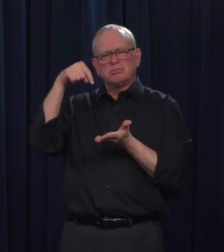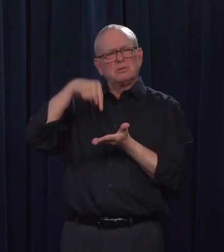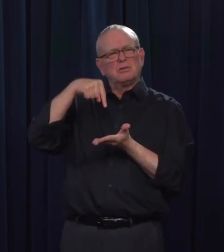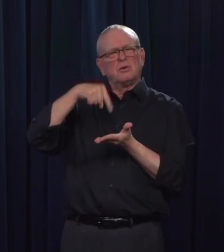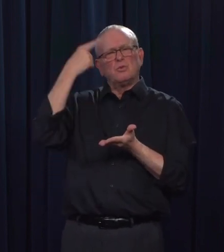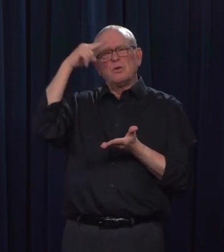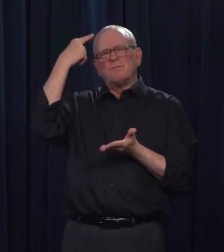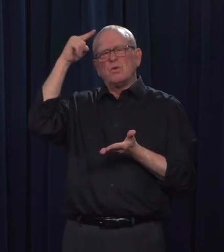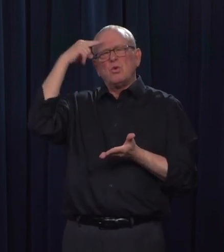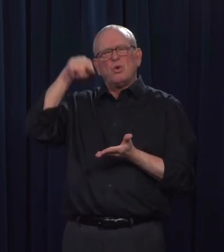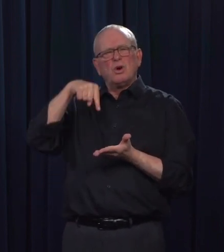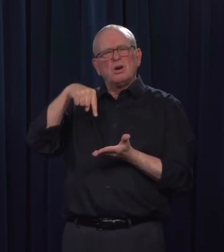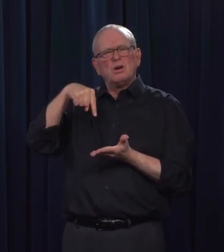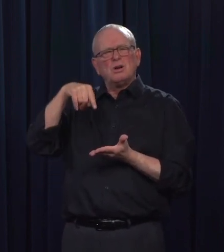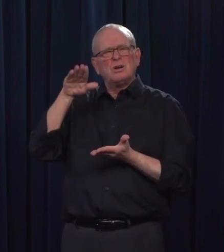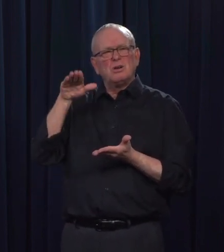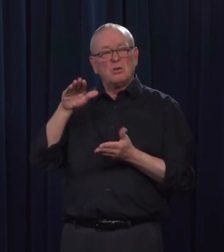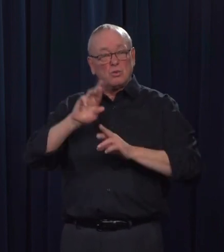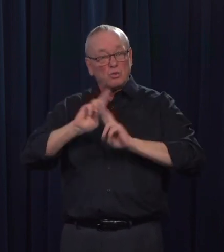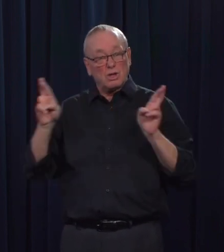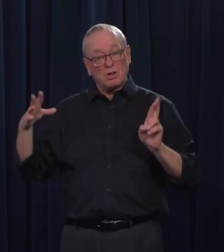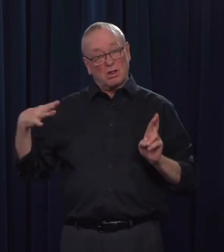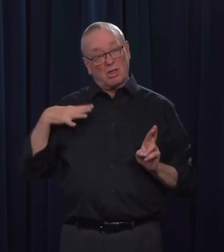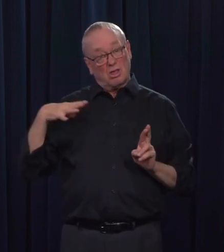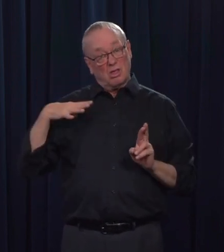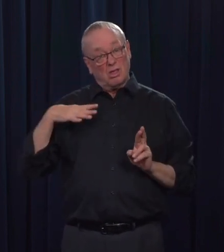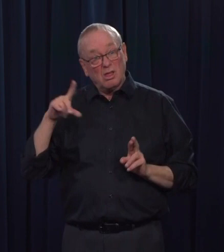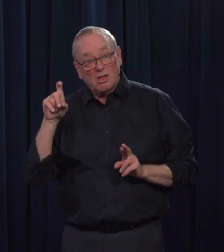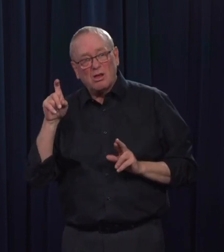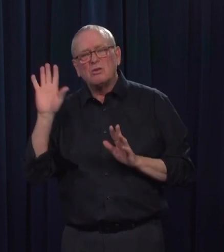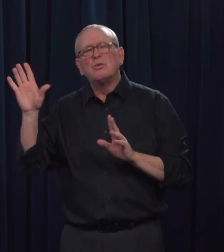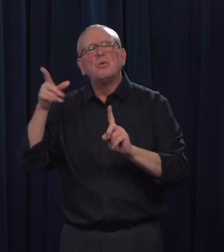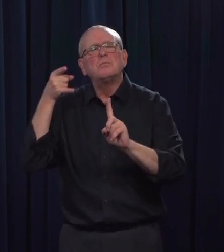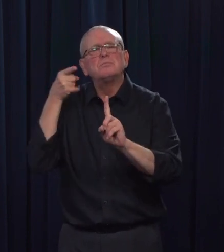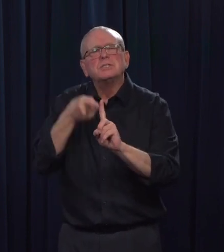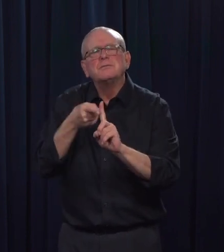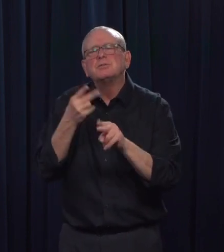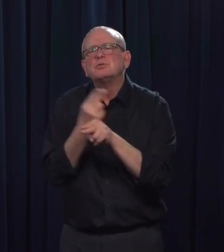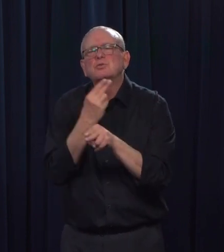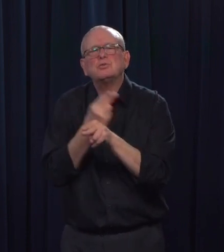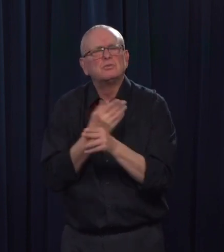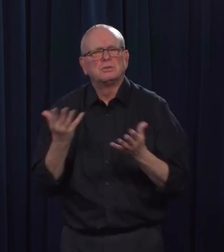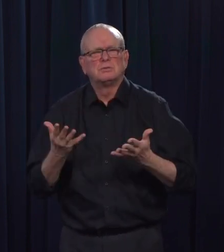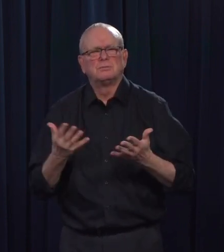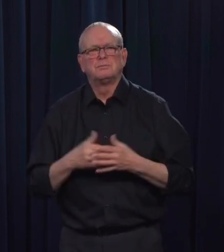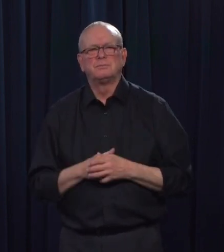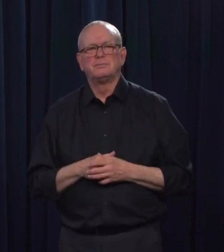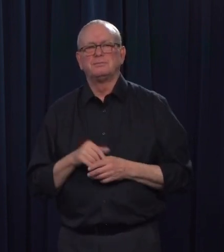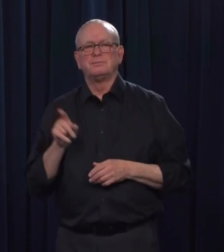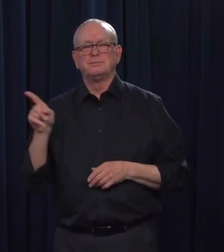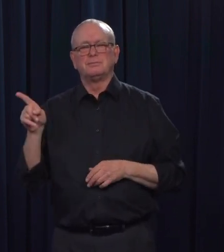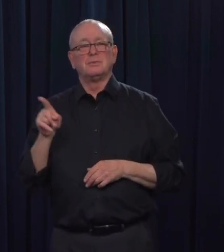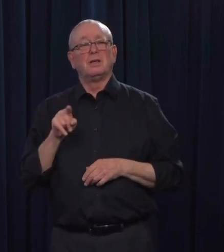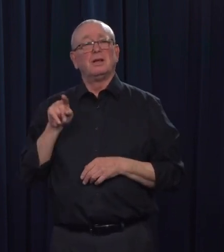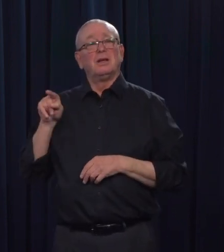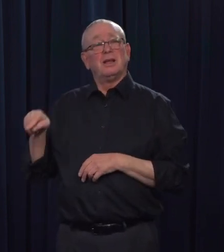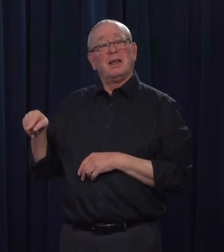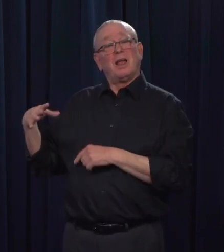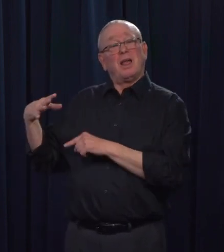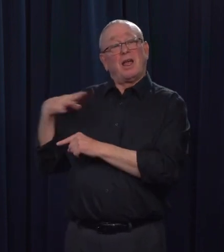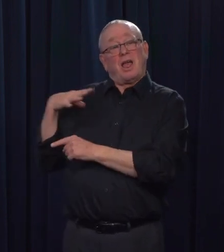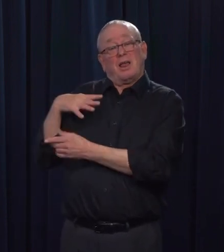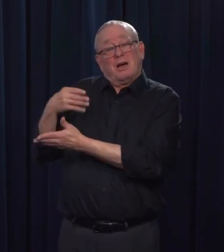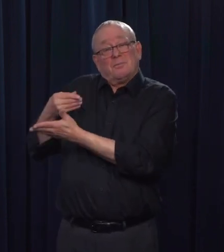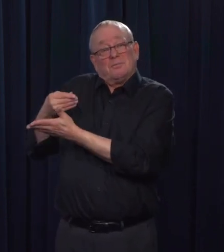this, just to have it in hand, or is there a specific... The contingency fund itself is, is there, so it is something you could always draw